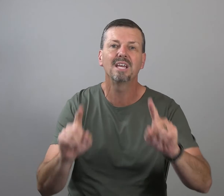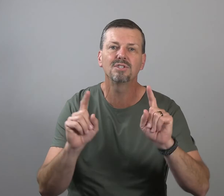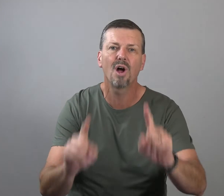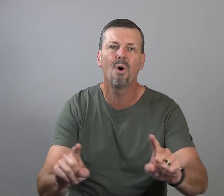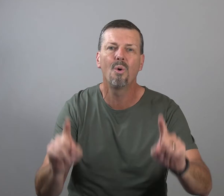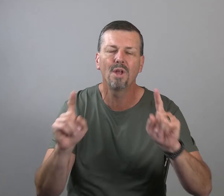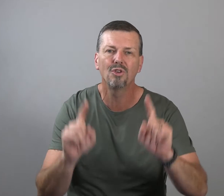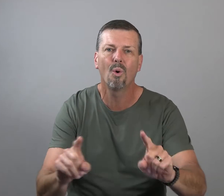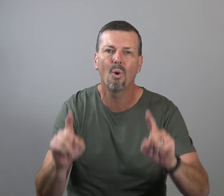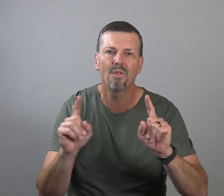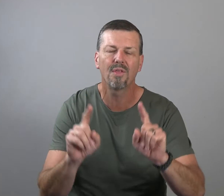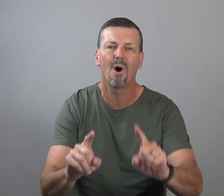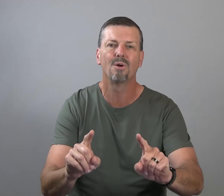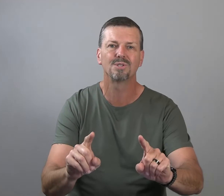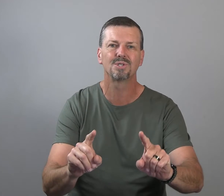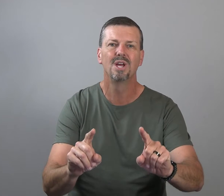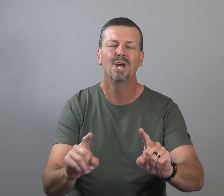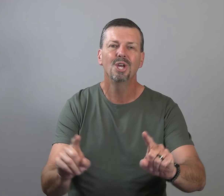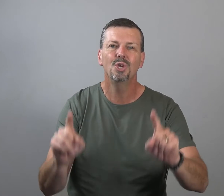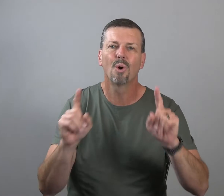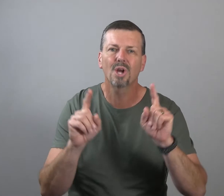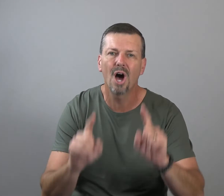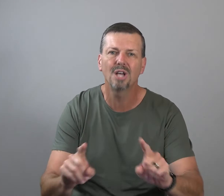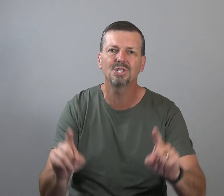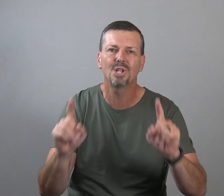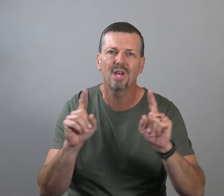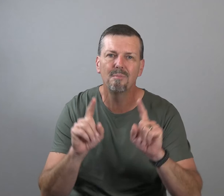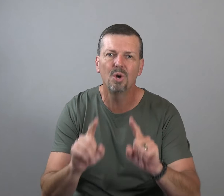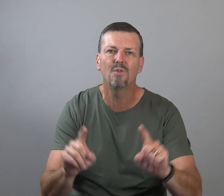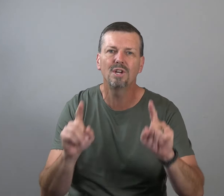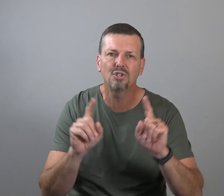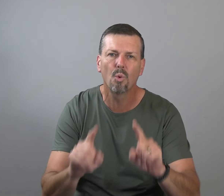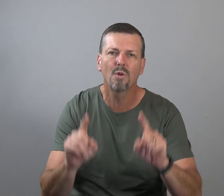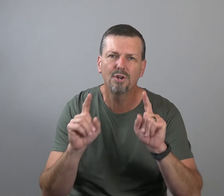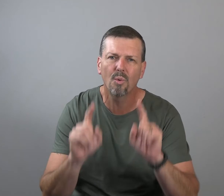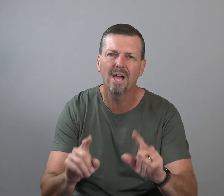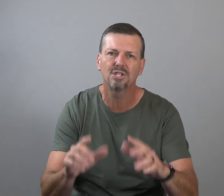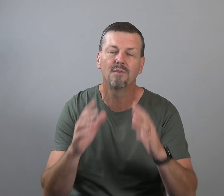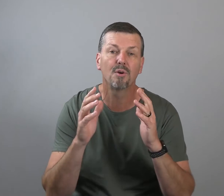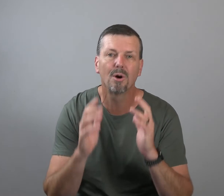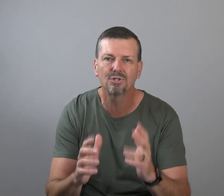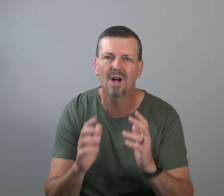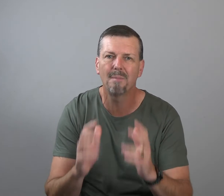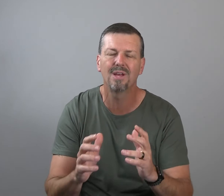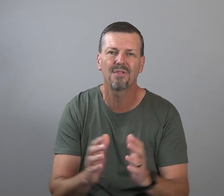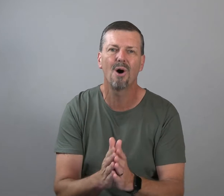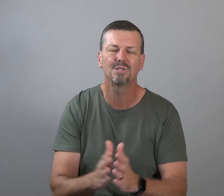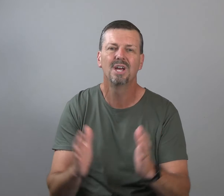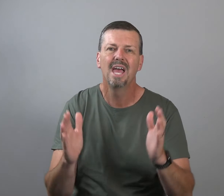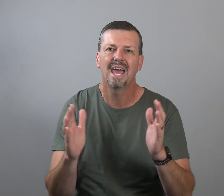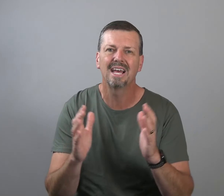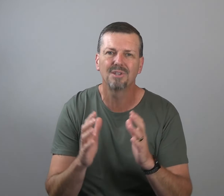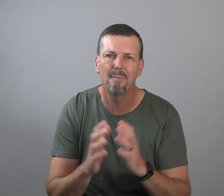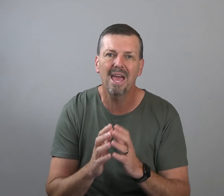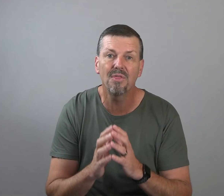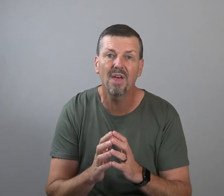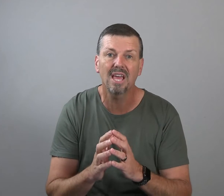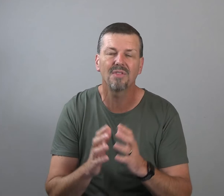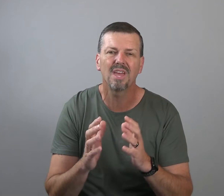based on your thoughts. You are constantly moving toward the direction of your most dominant thoughts. And as a man thinketh